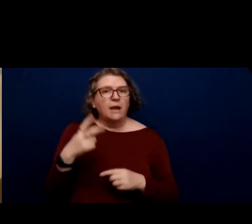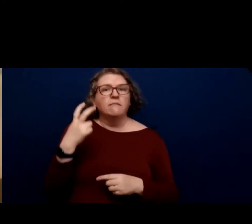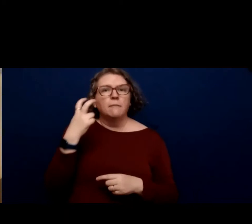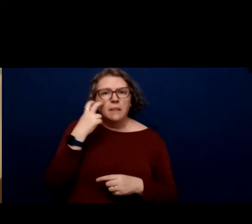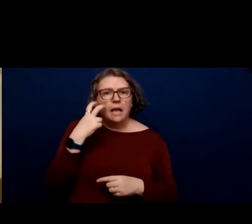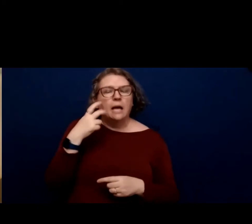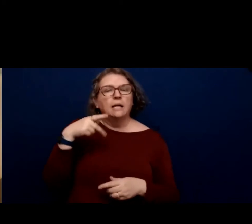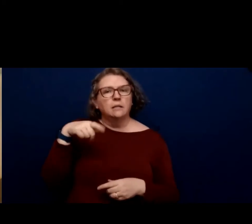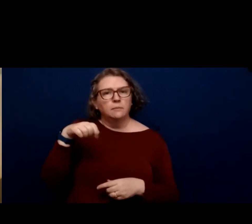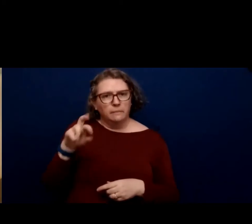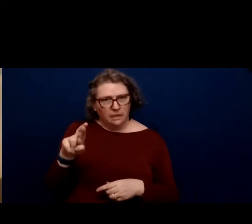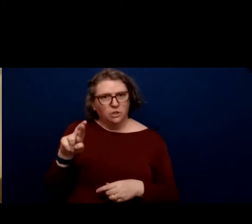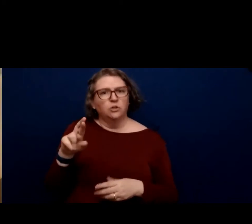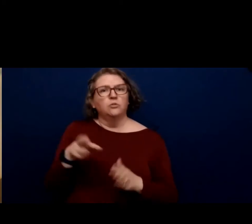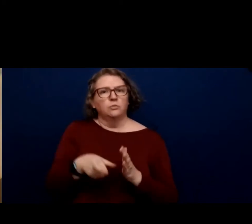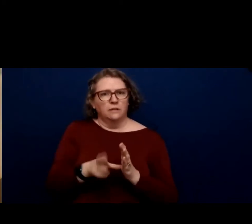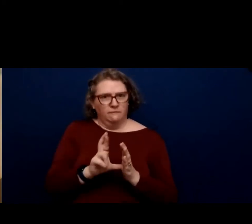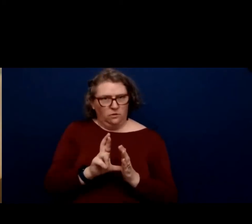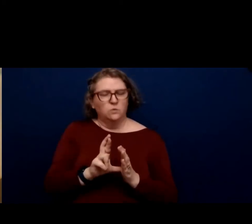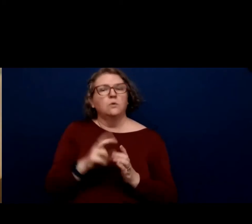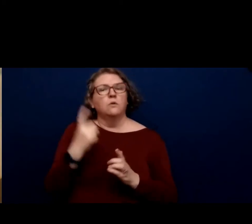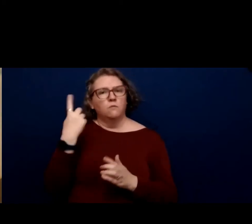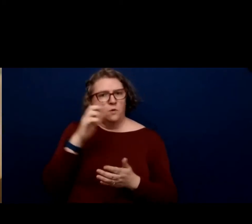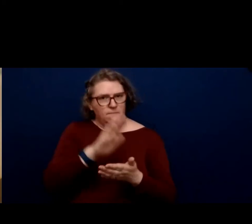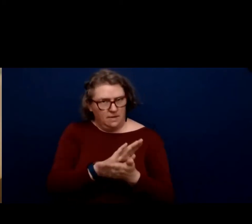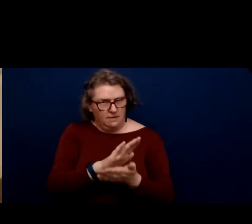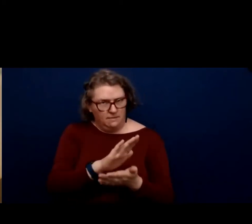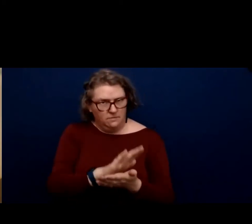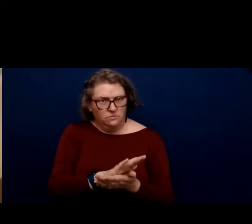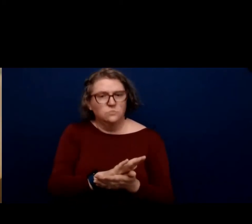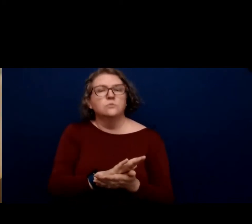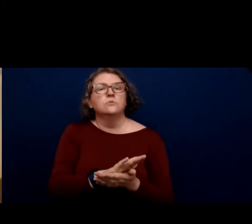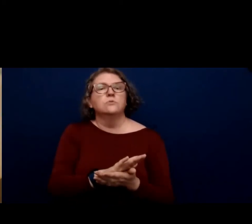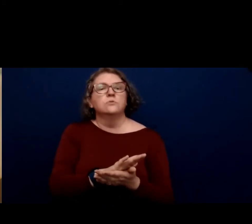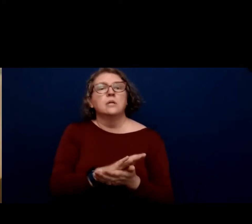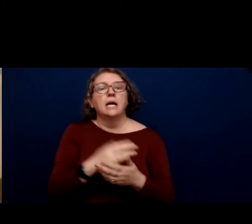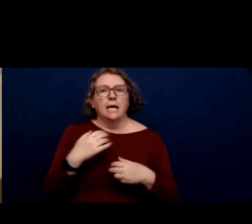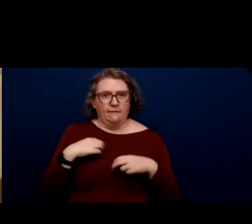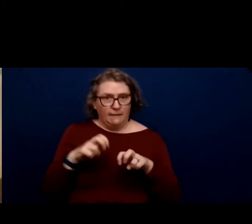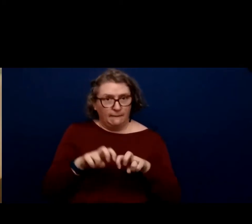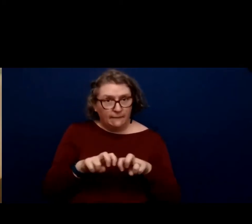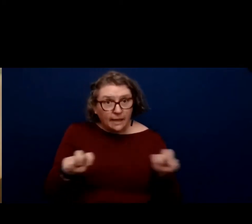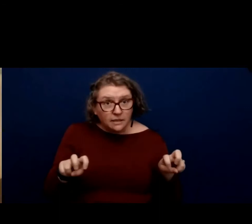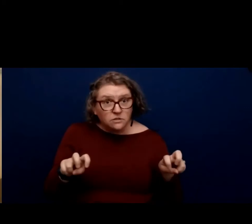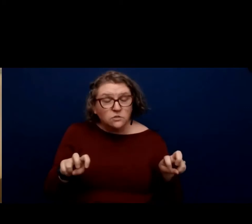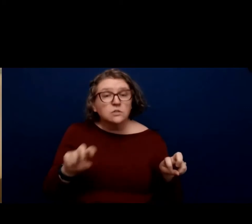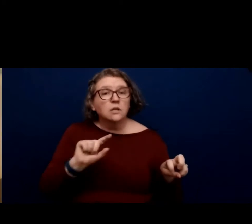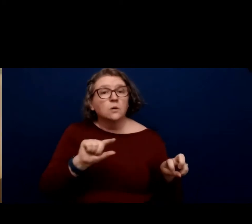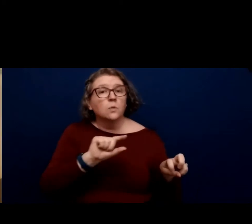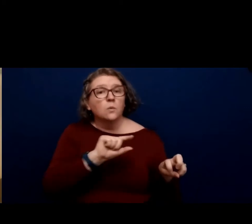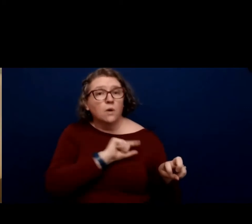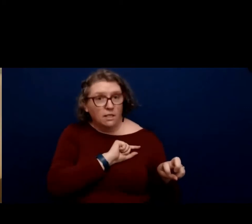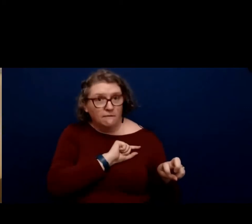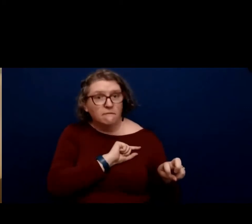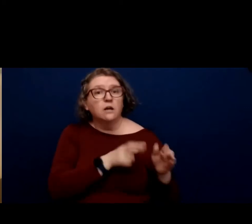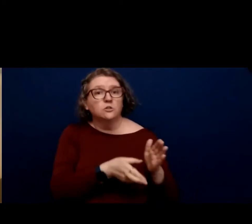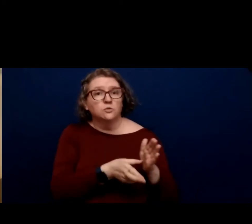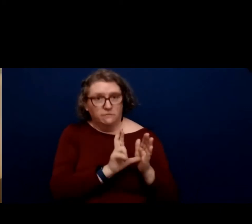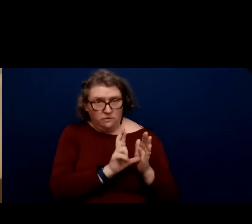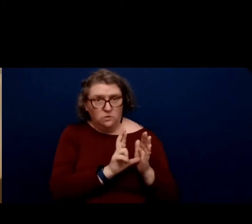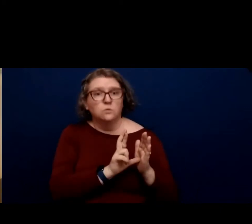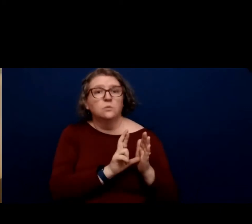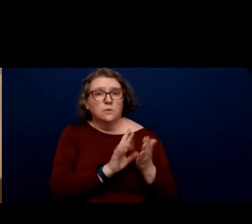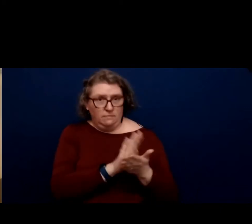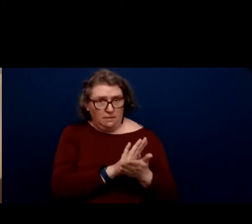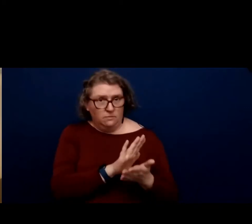review for papers that have panels well qualified to review those papers.